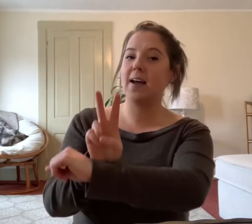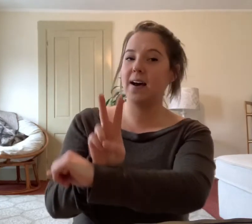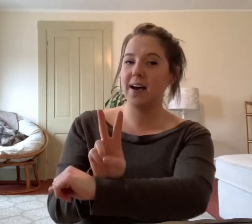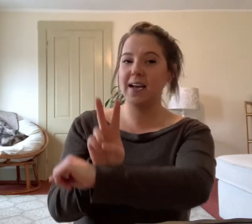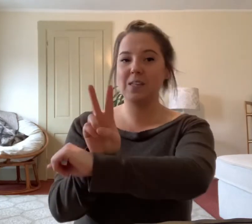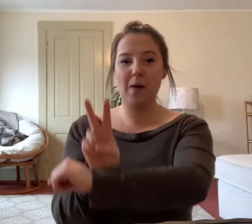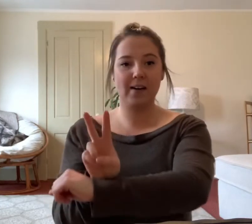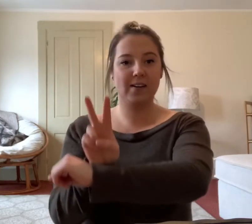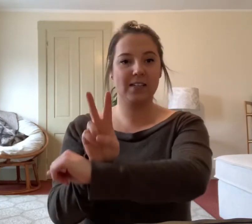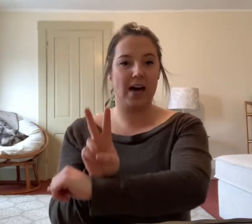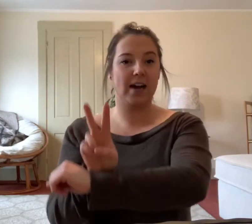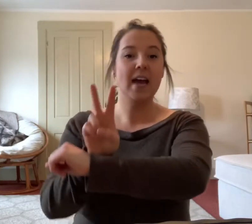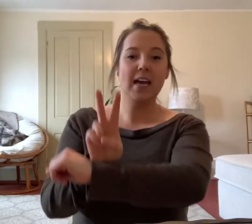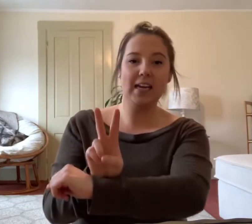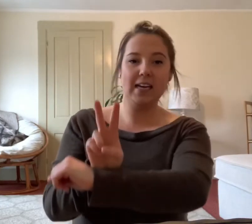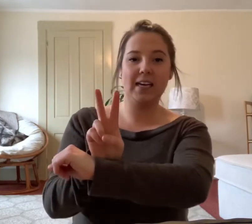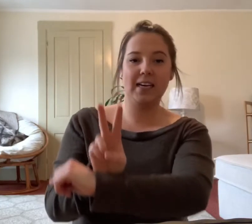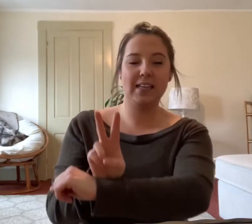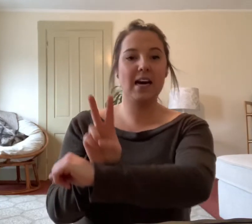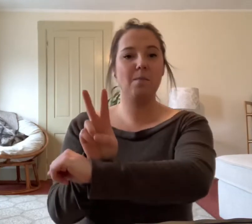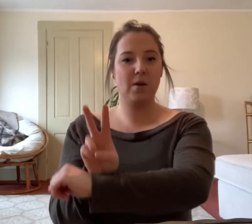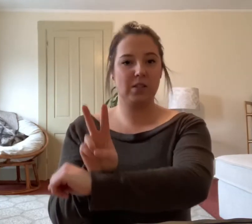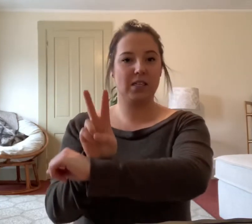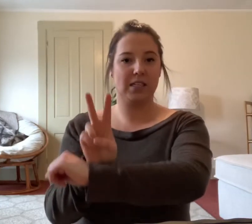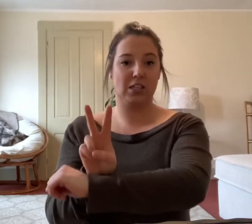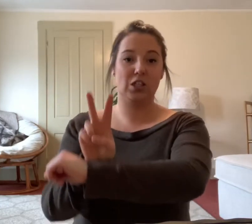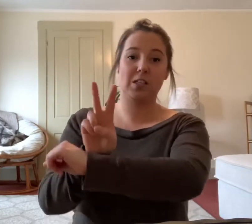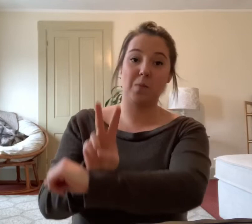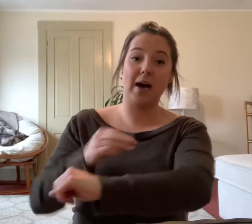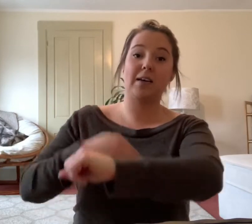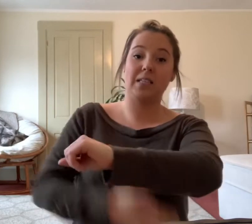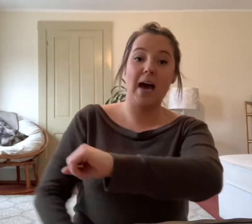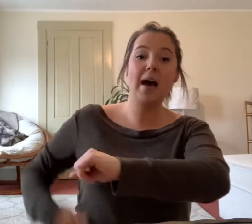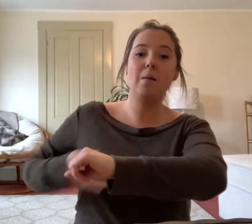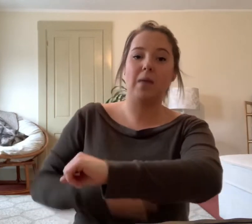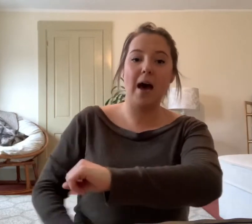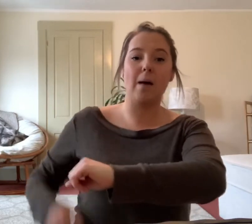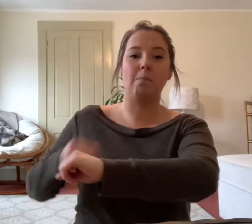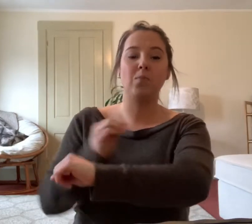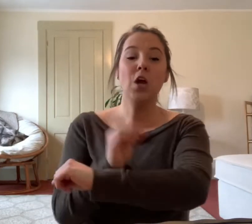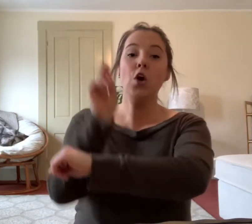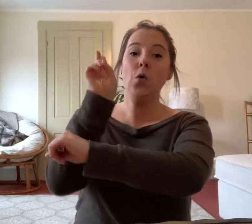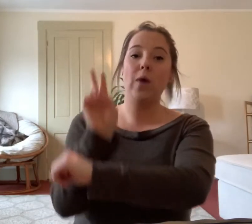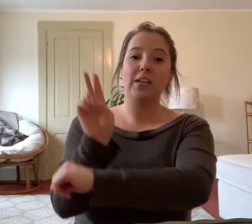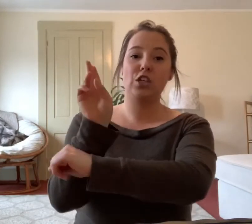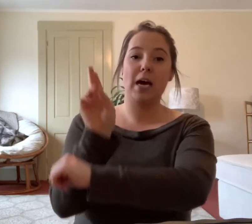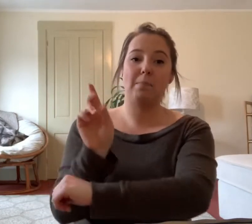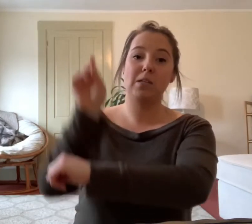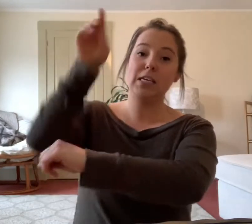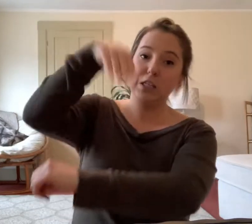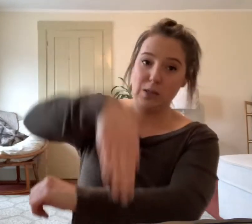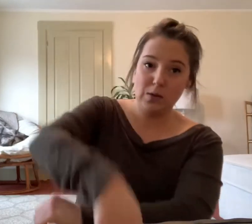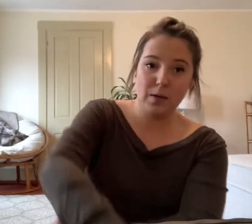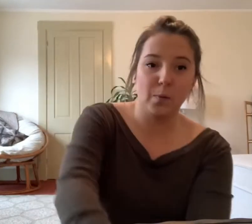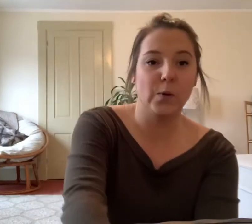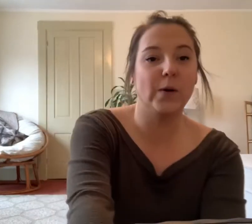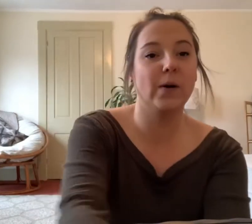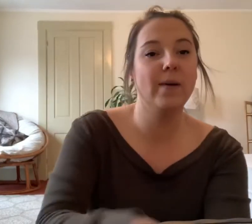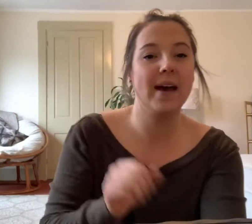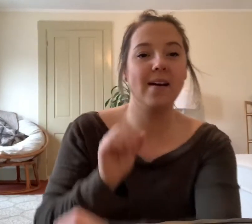on a speckled log eating the most delicious bugs. Yum, yum! One jumped into the pool where